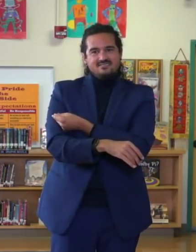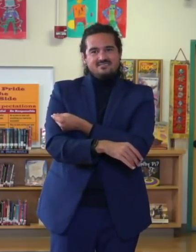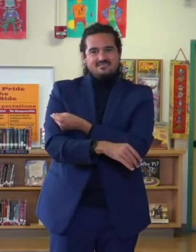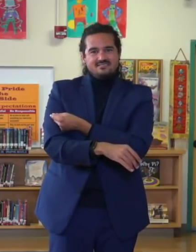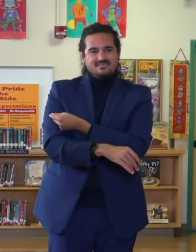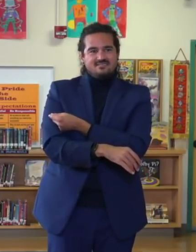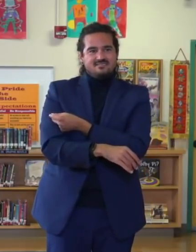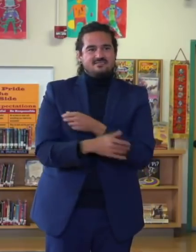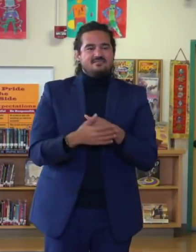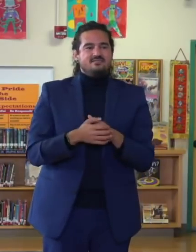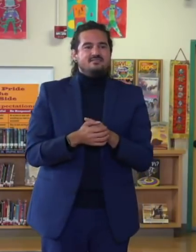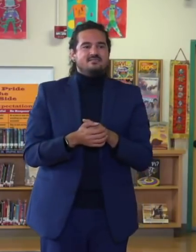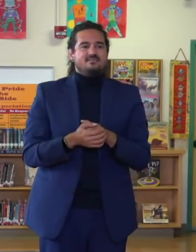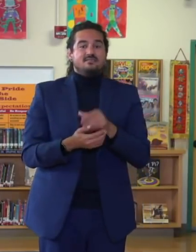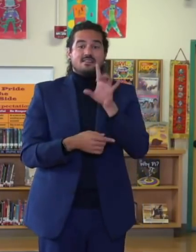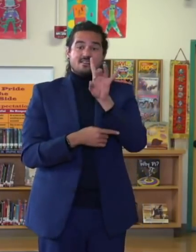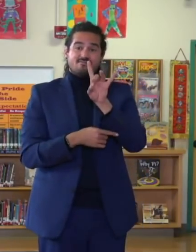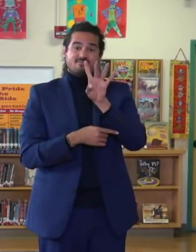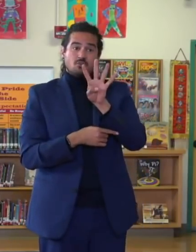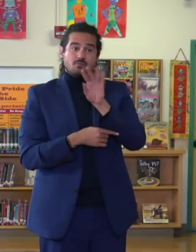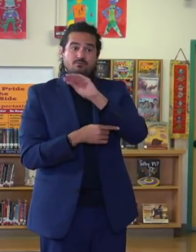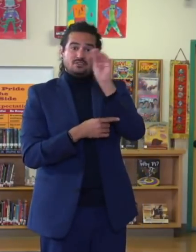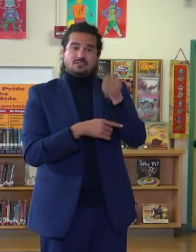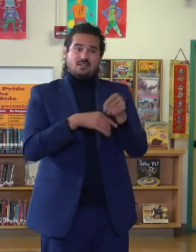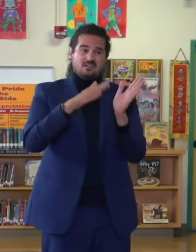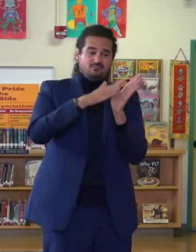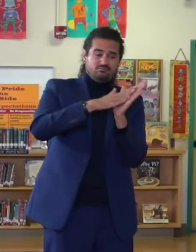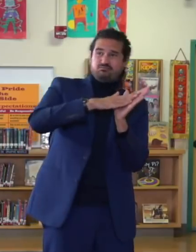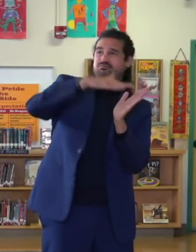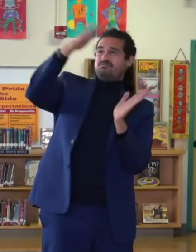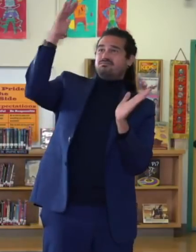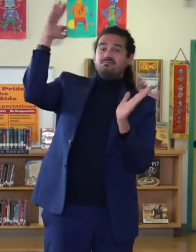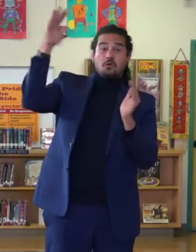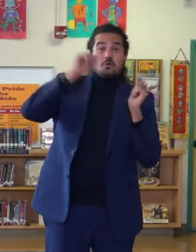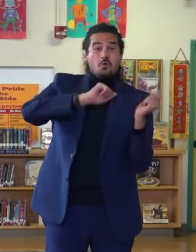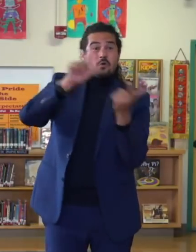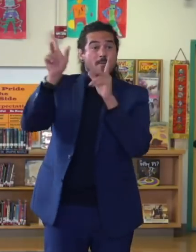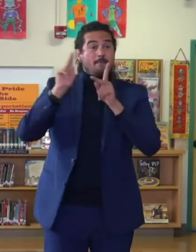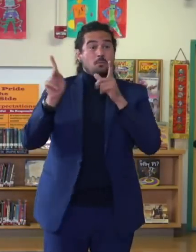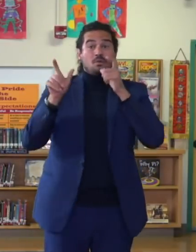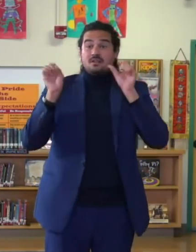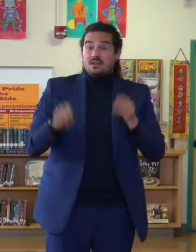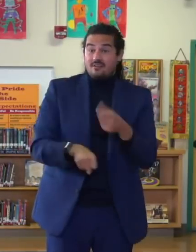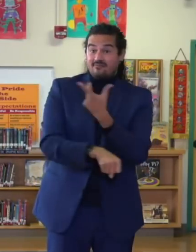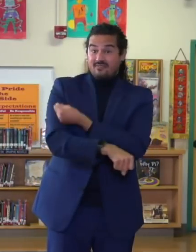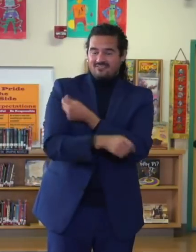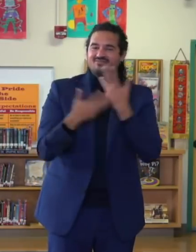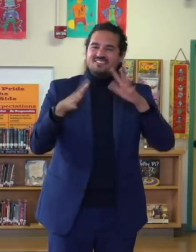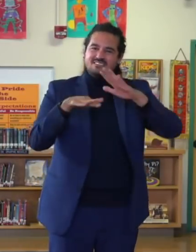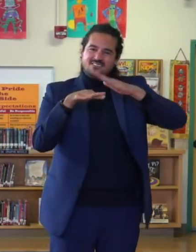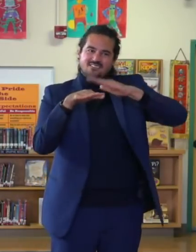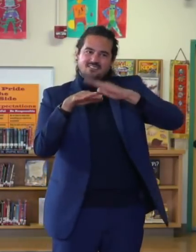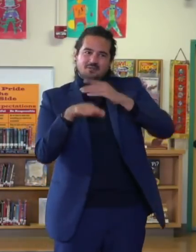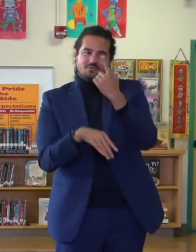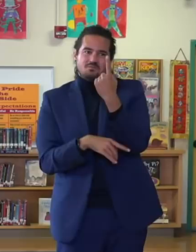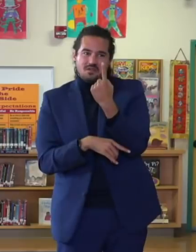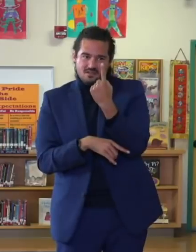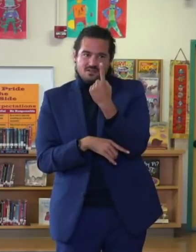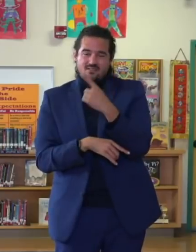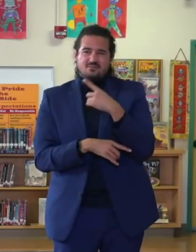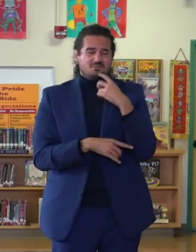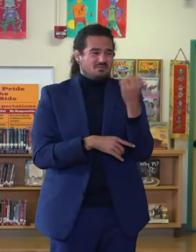receive one dose. But for 12 to 17, we're not where we need to be. And so we hope this encourages folks